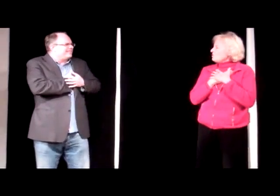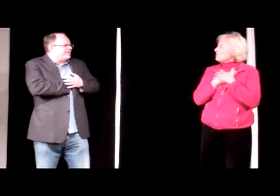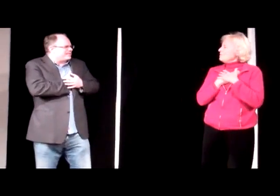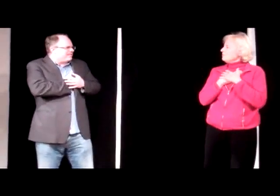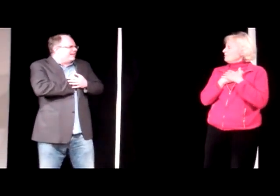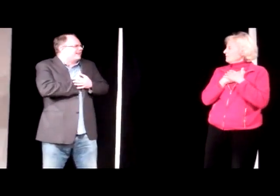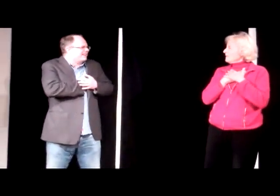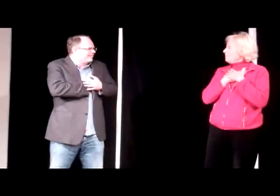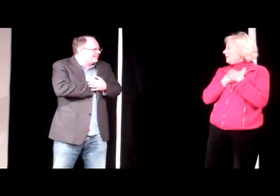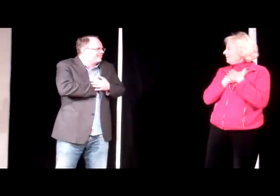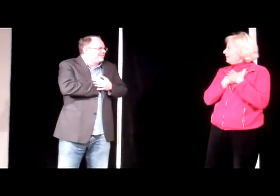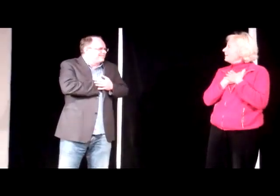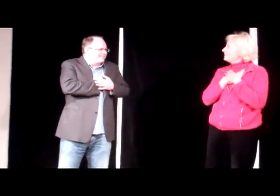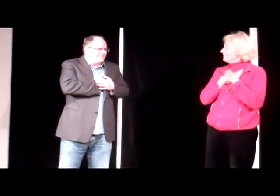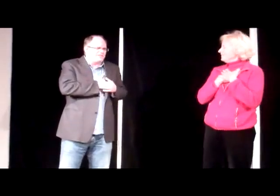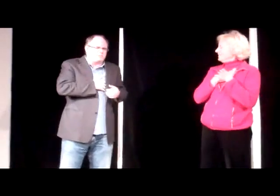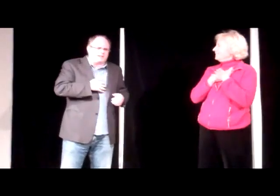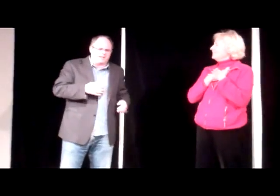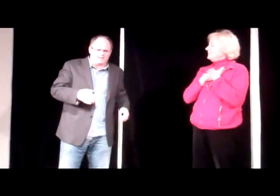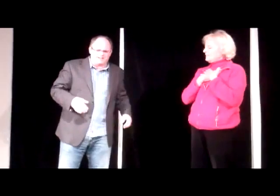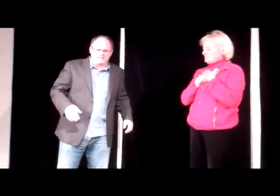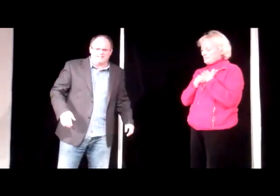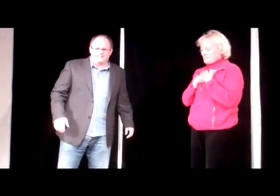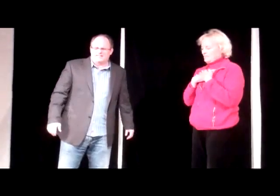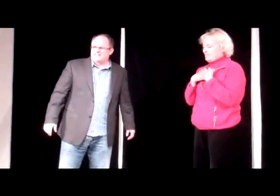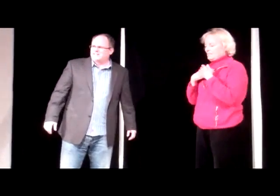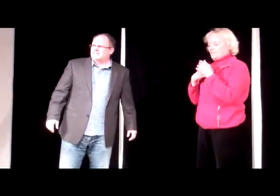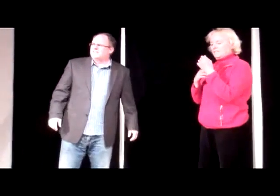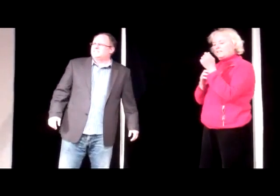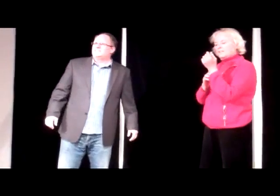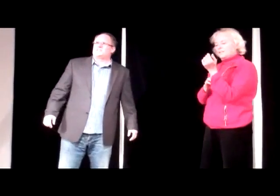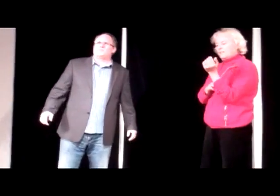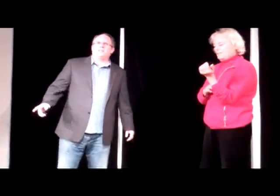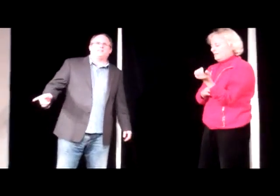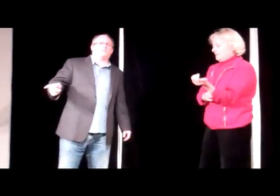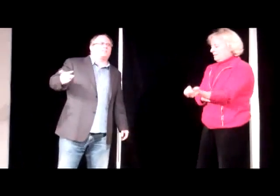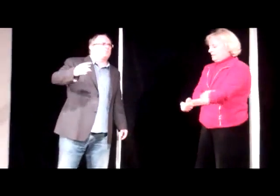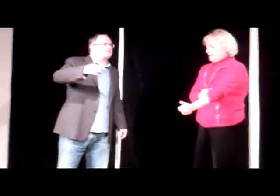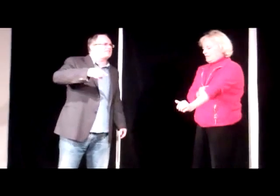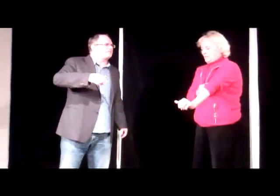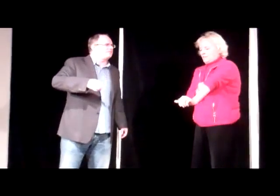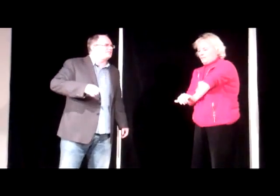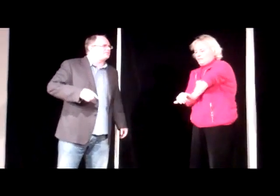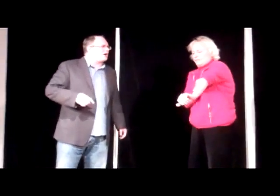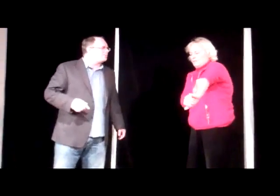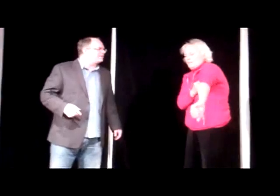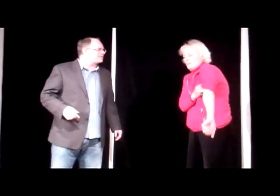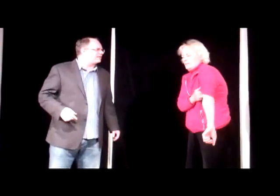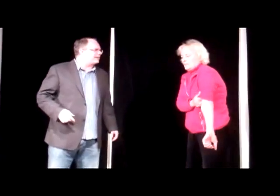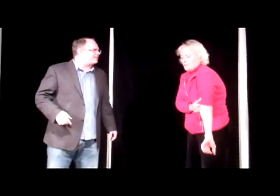That's good. Is that better? It feels better. Yeah. Should we get on with the business of robbing this art gallery?